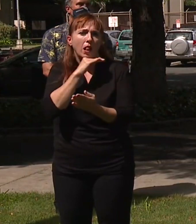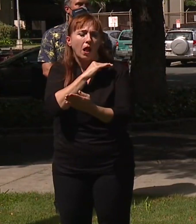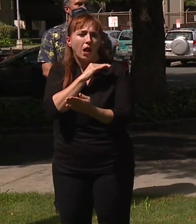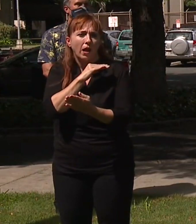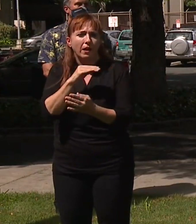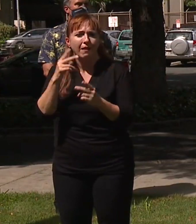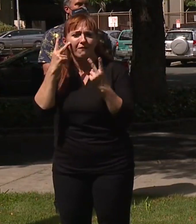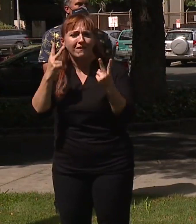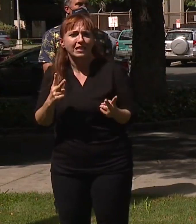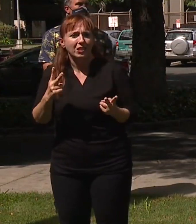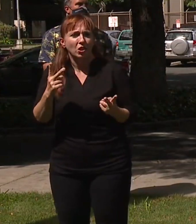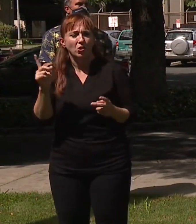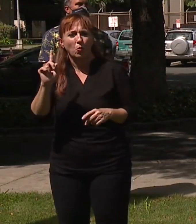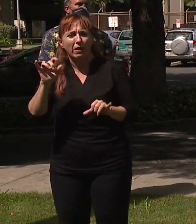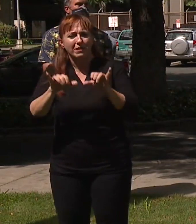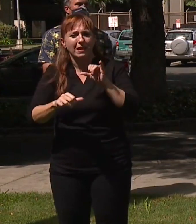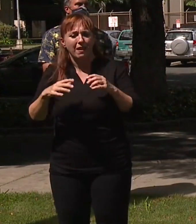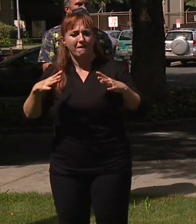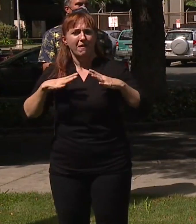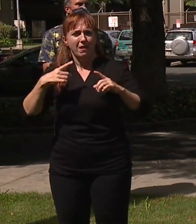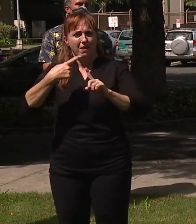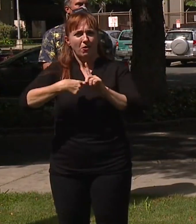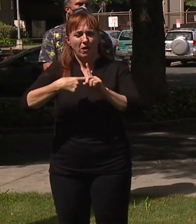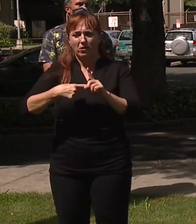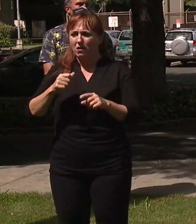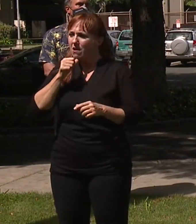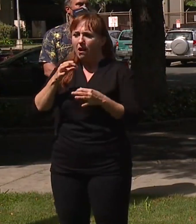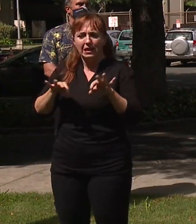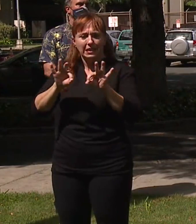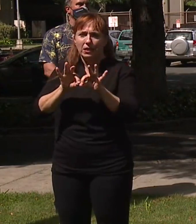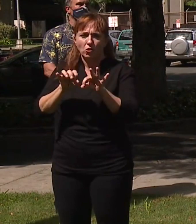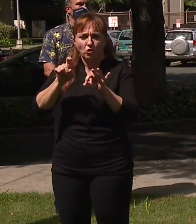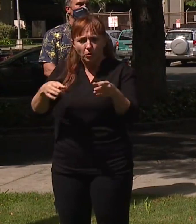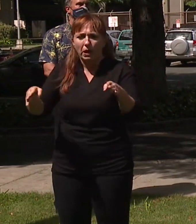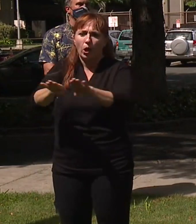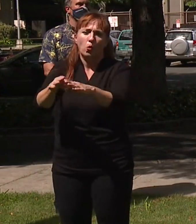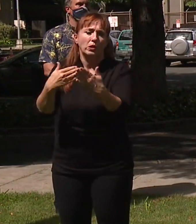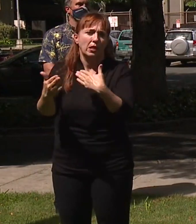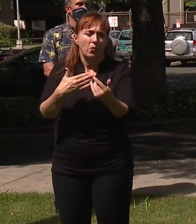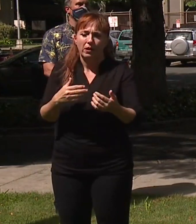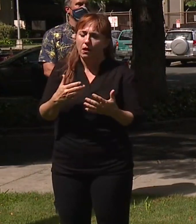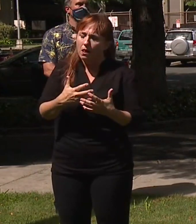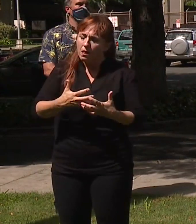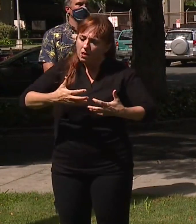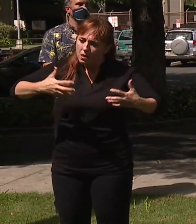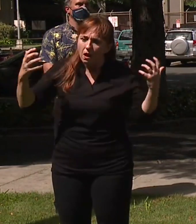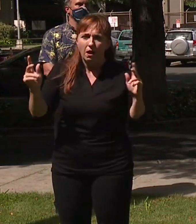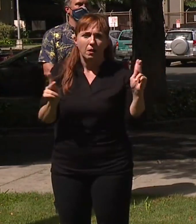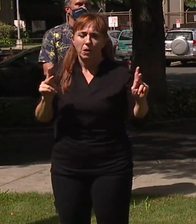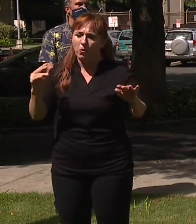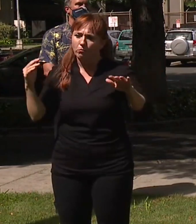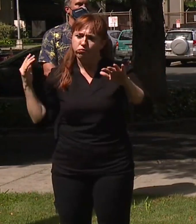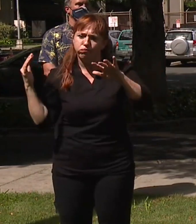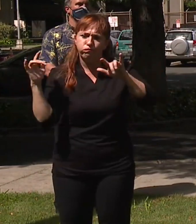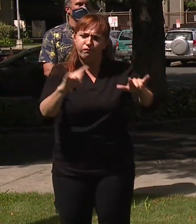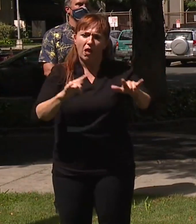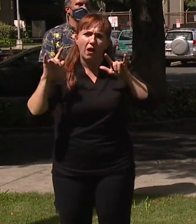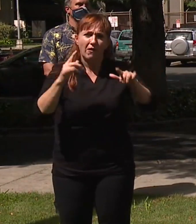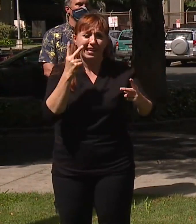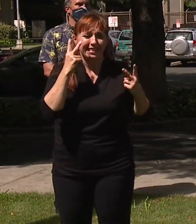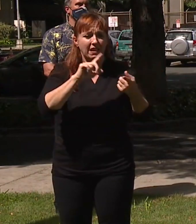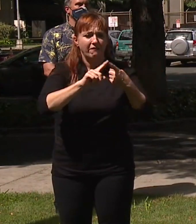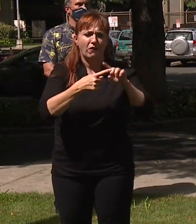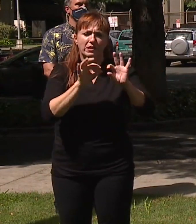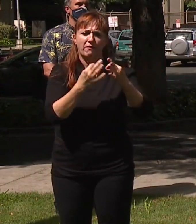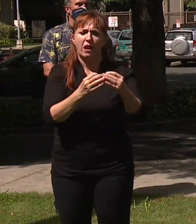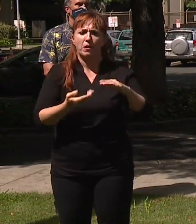staying in vacation rentals, all of them non-essential and shouldn't be open. There's a hell of a lot of people coming in seeing family and friends right now in Oahu.